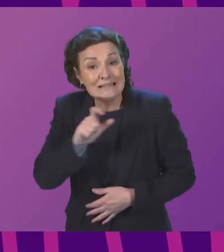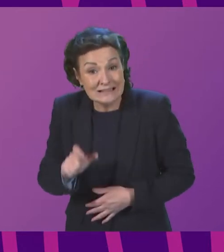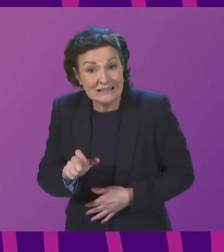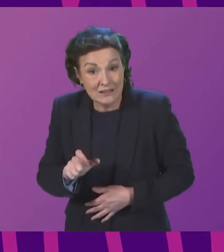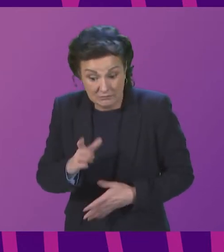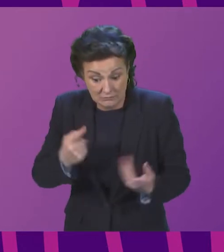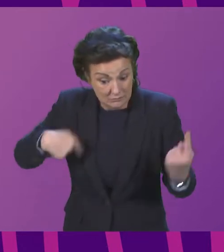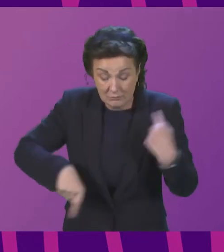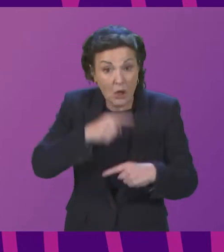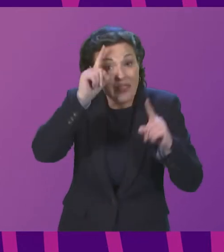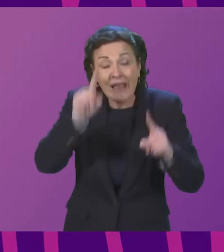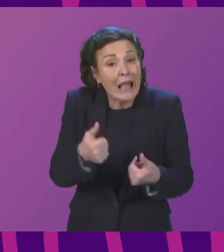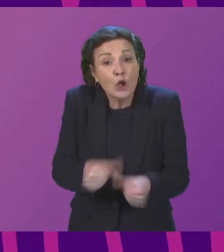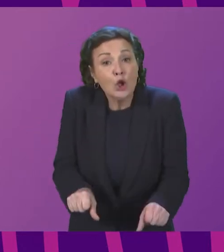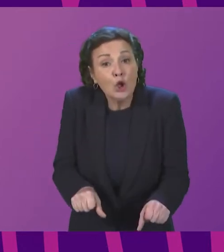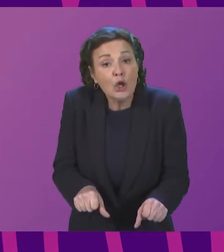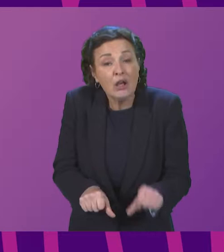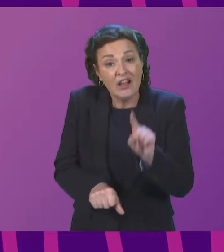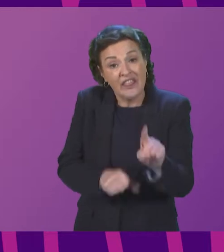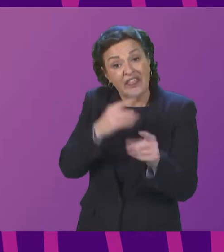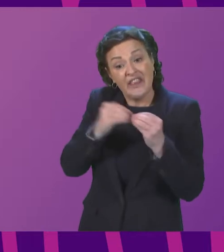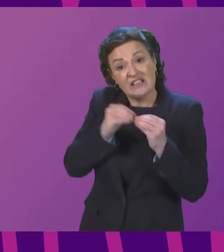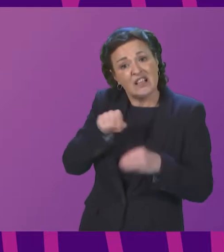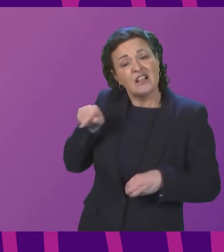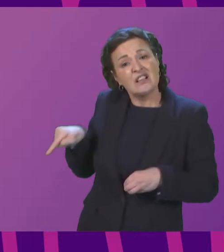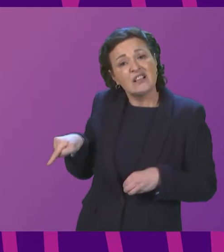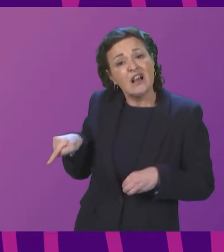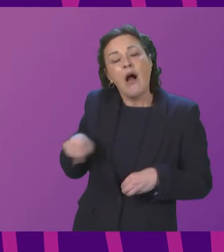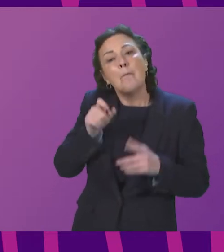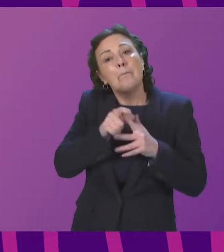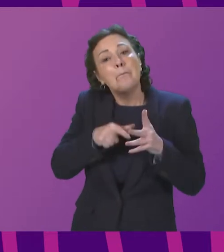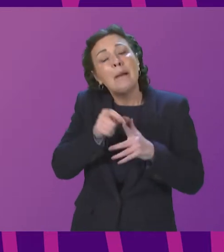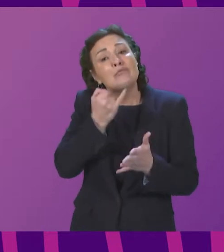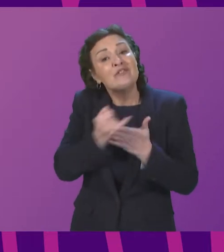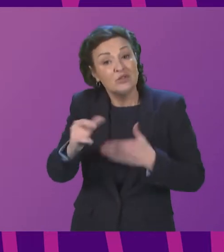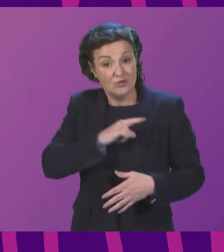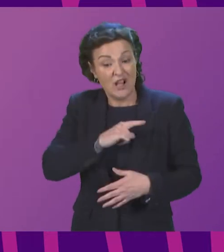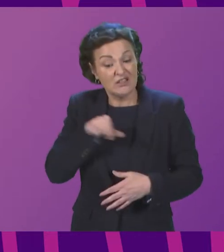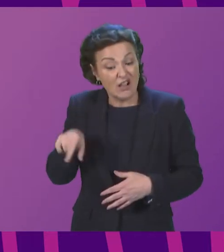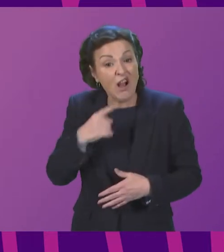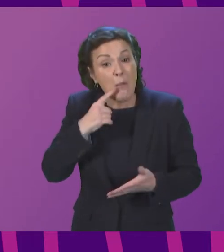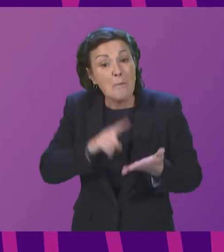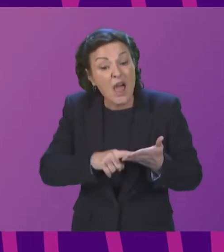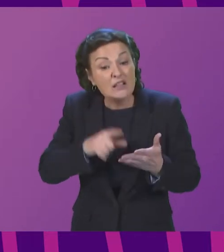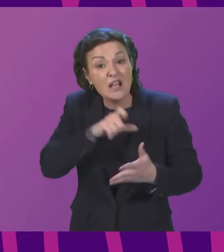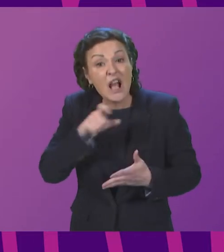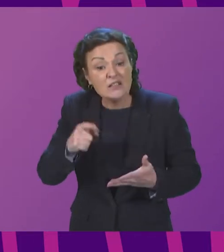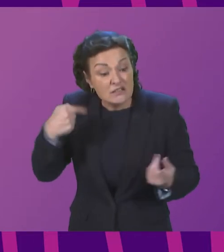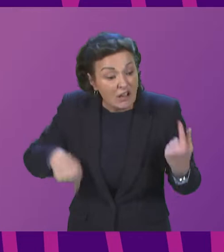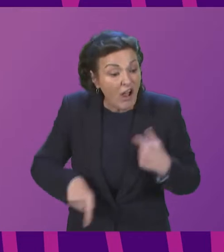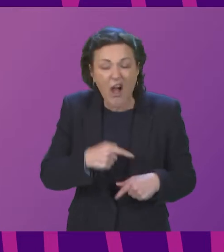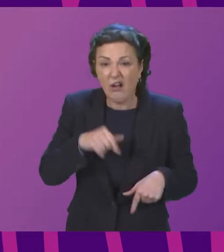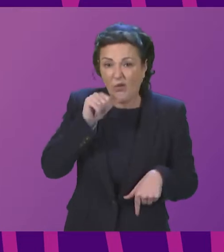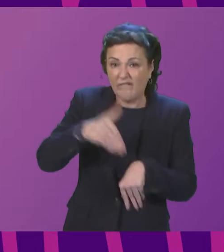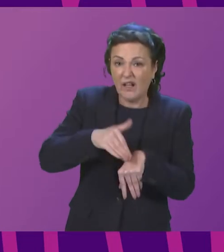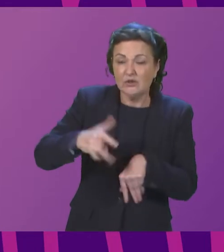life enough to be in receipt of PIP. And before we as a committee consider this, I'd very